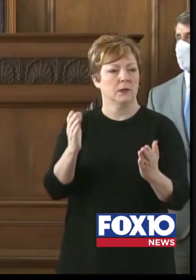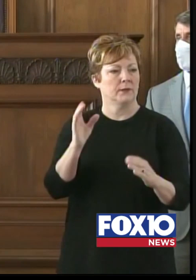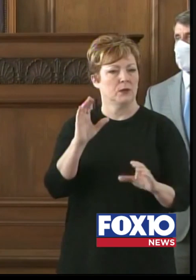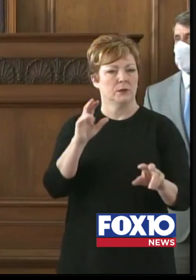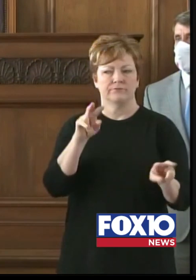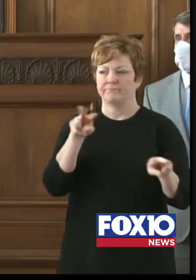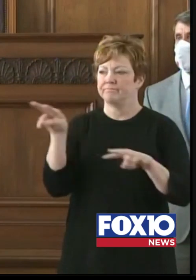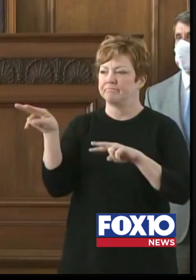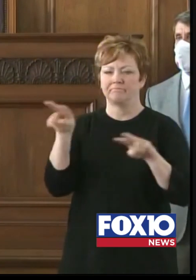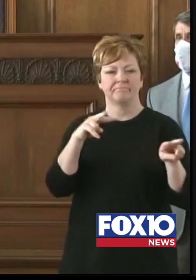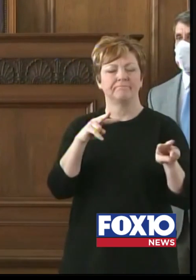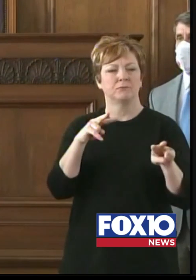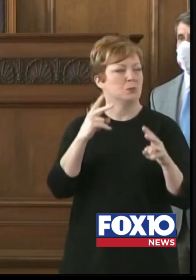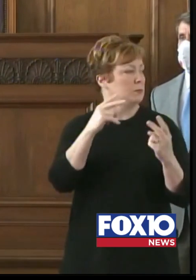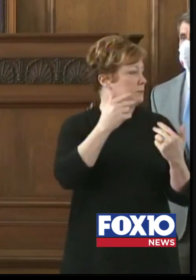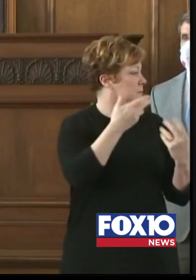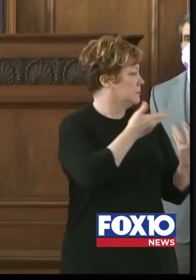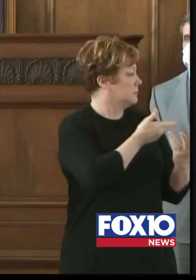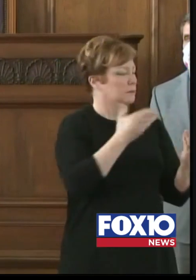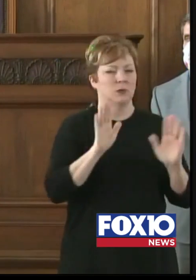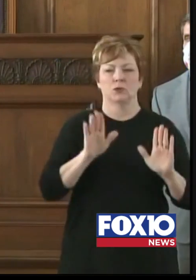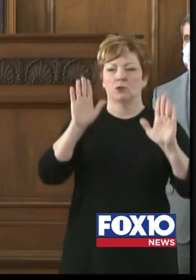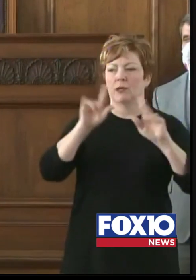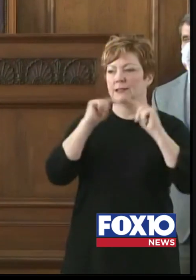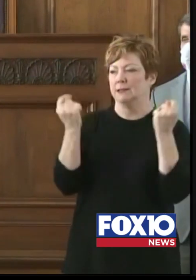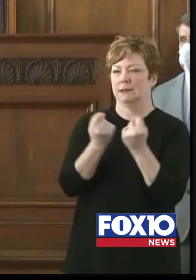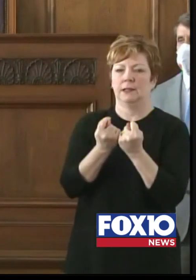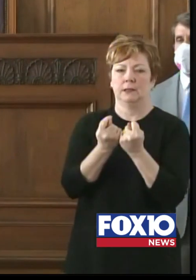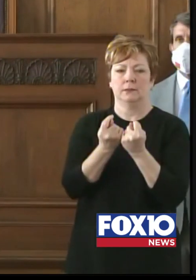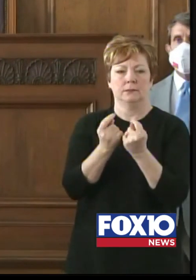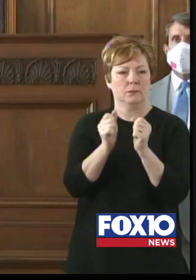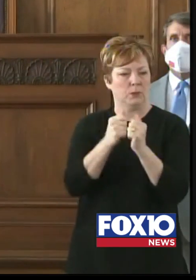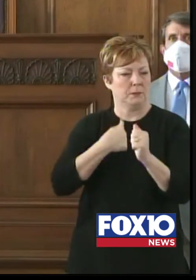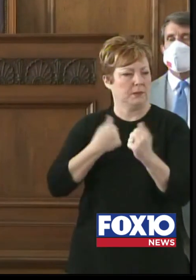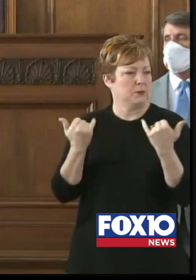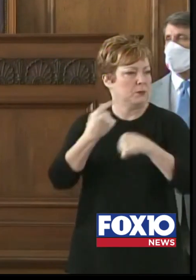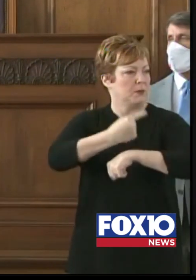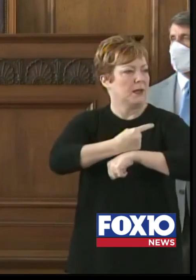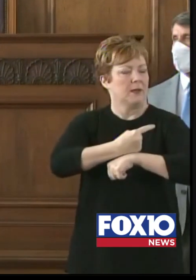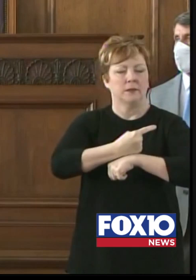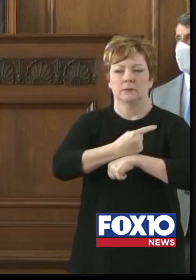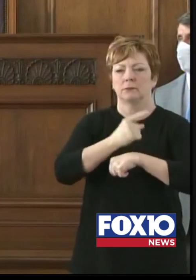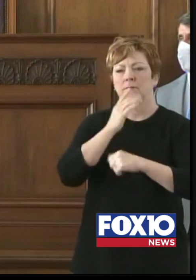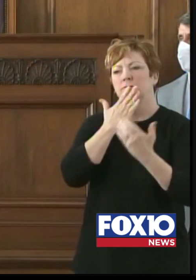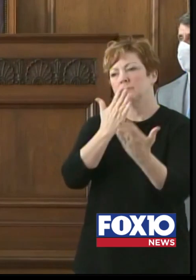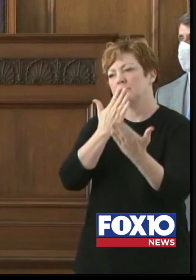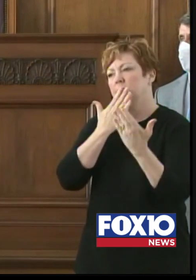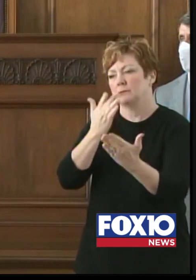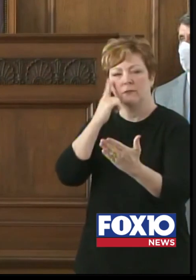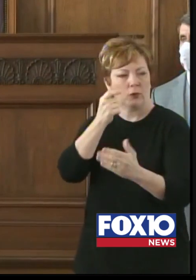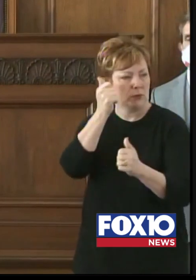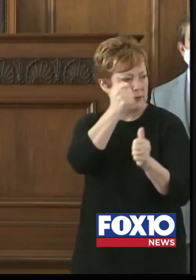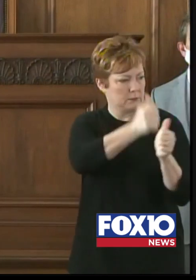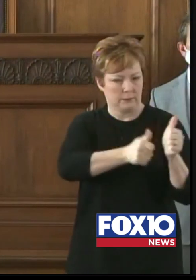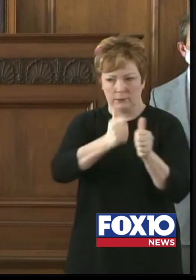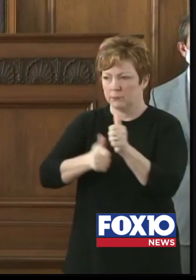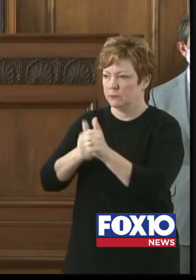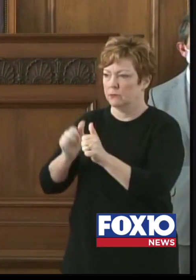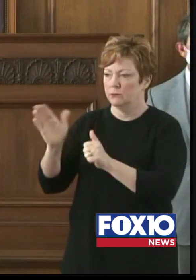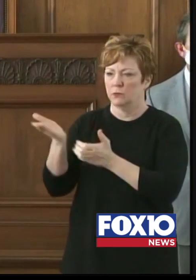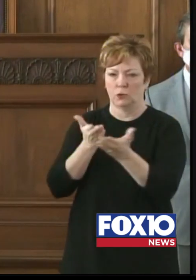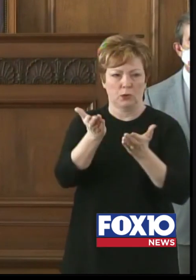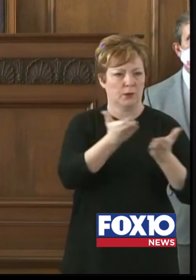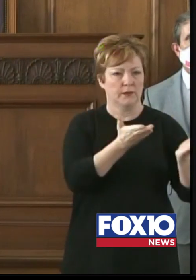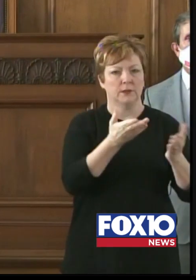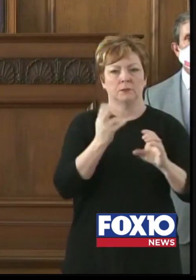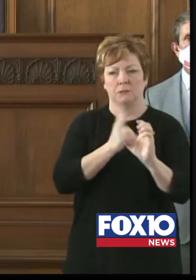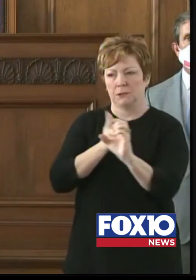I've got a great team assembled with me here today and I am certainly grateful for each one of their service and